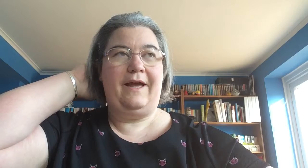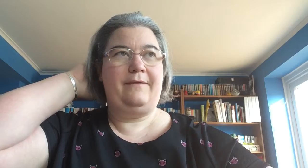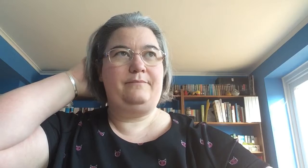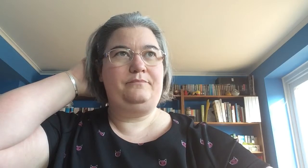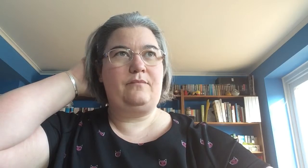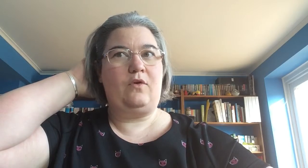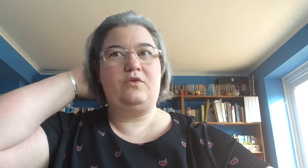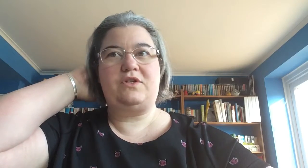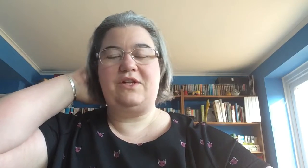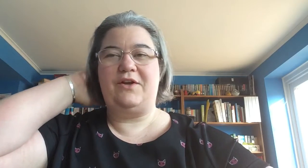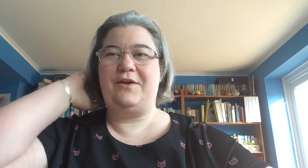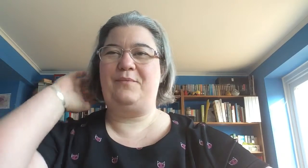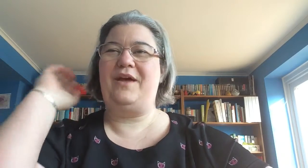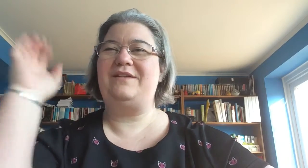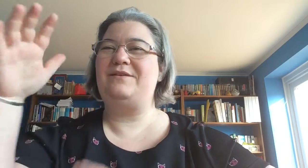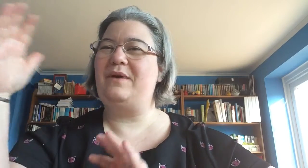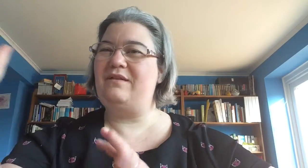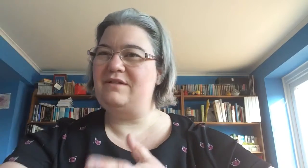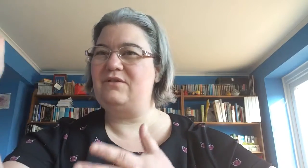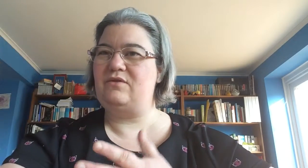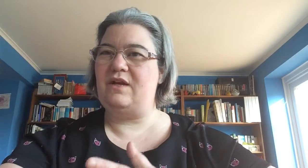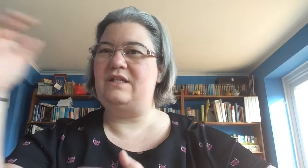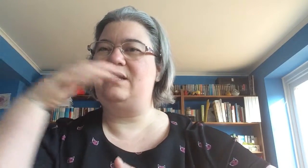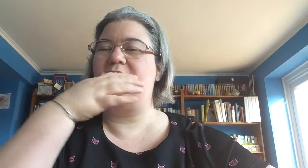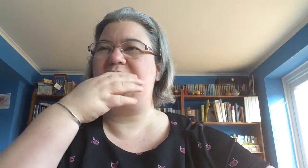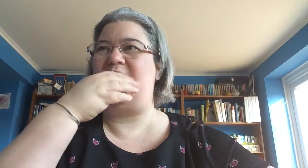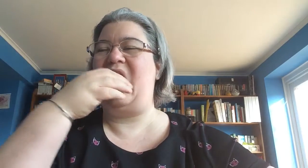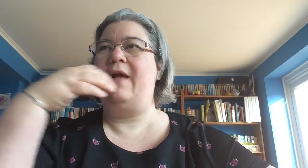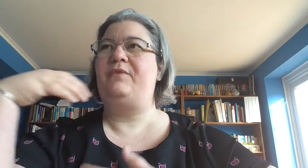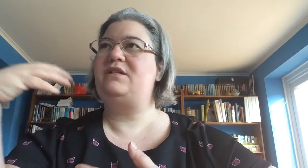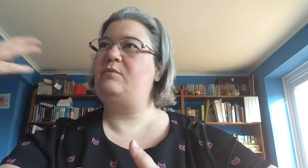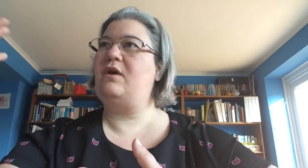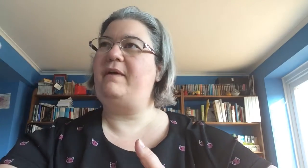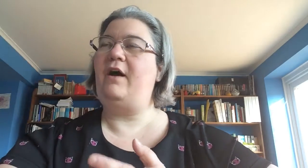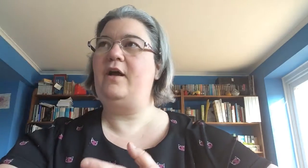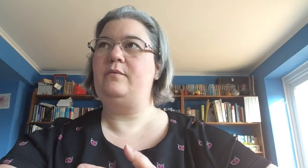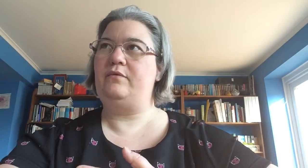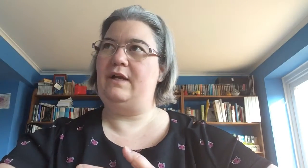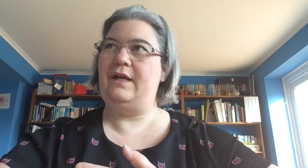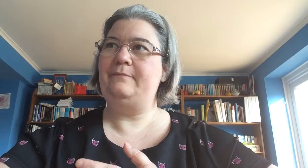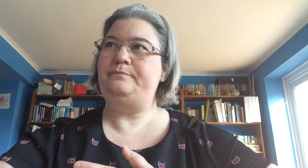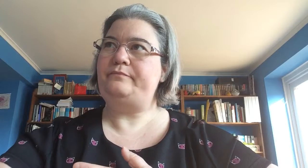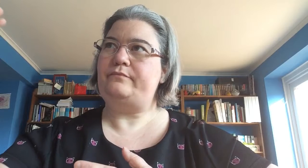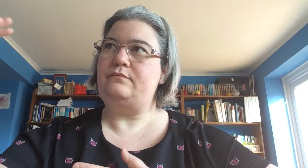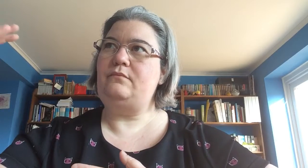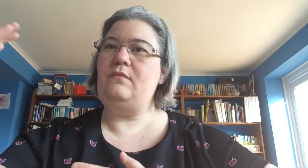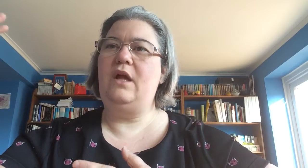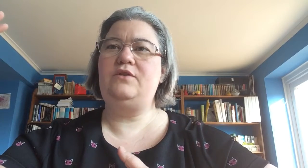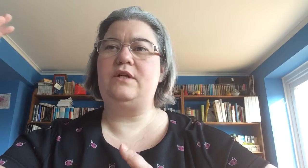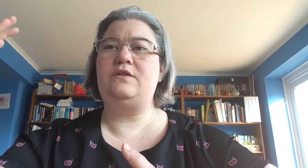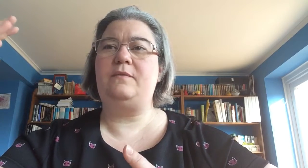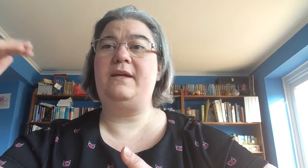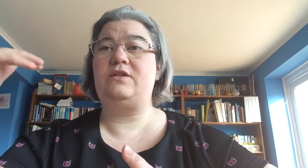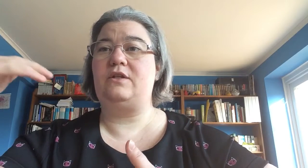or just luck, but as the weather is sort of getting nicer. It's a book about hope, really, and transformation,